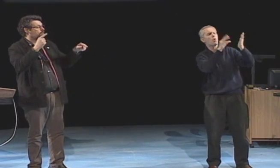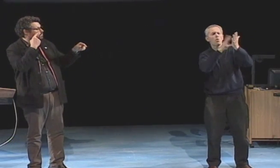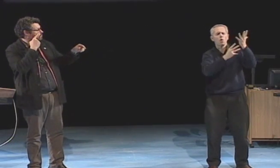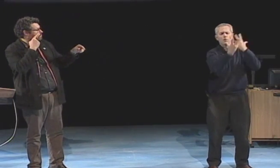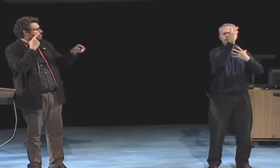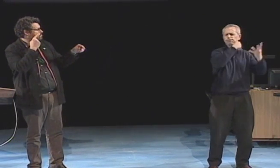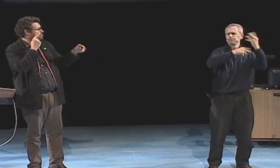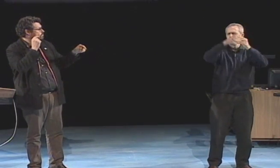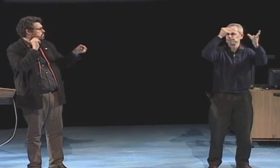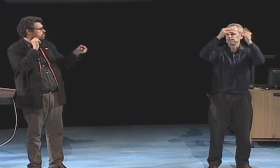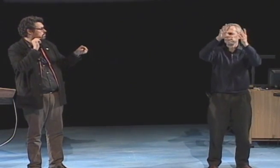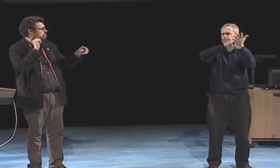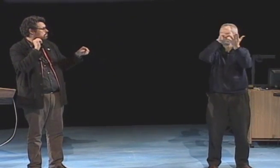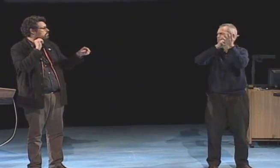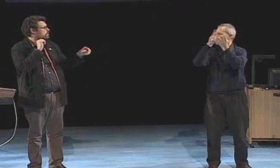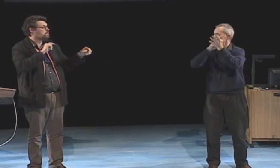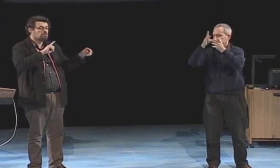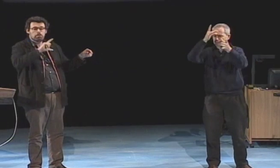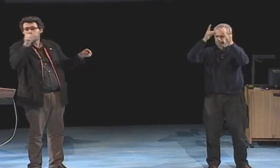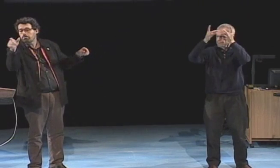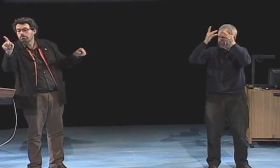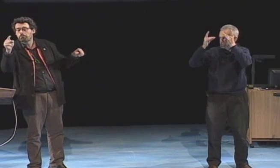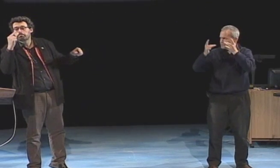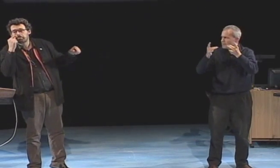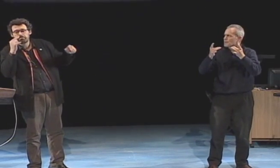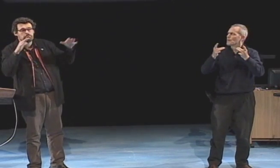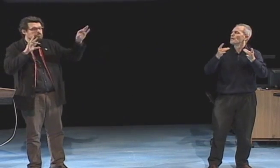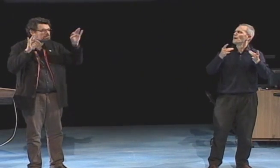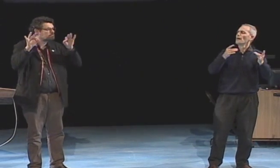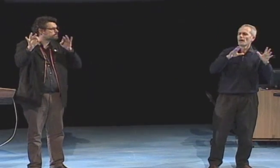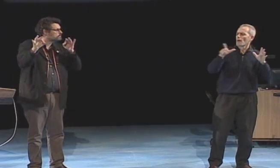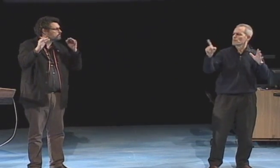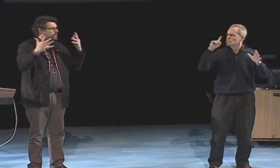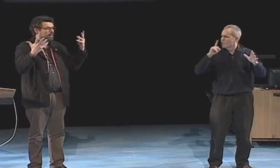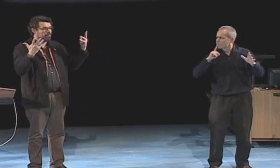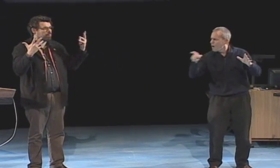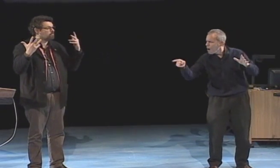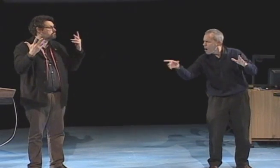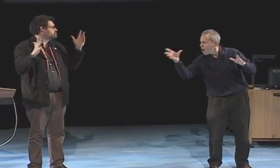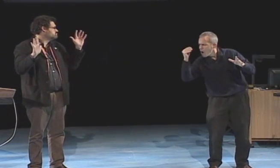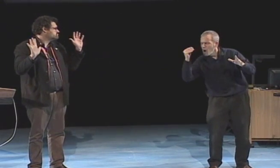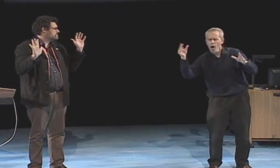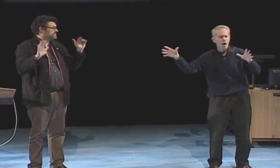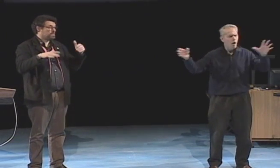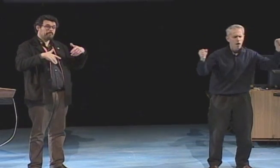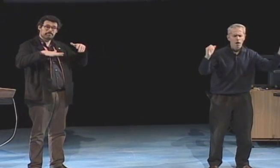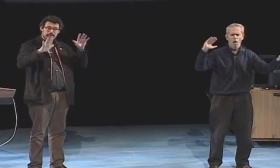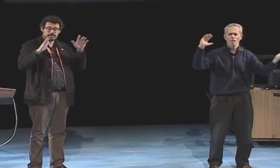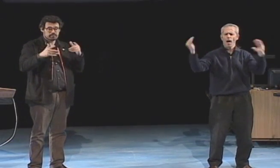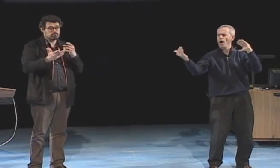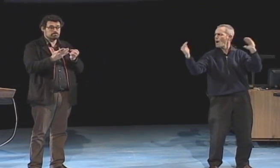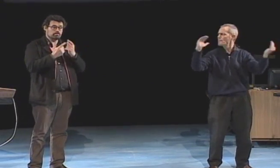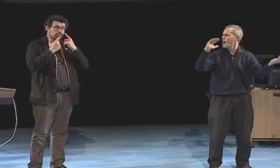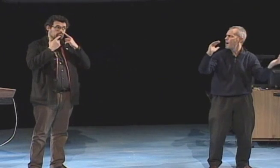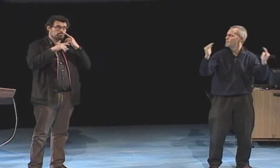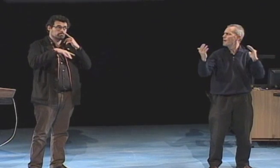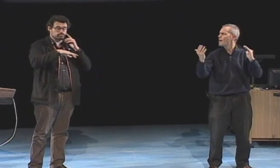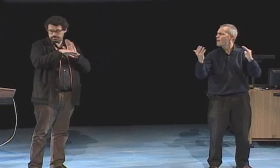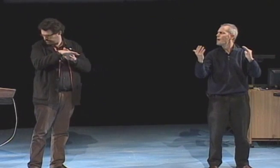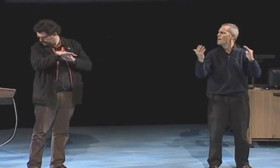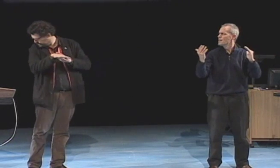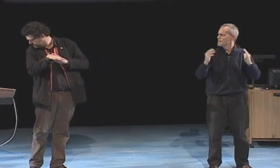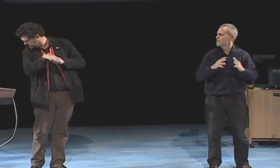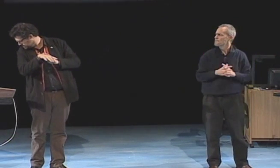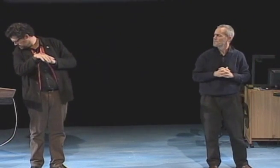art, French art, art of the world, and taking in these